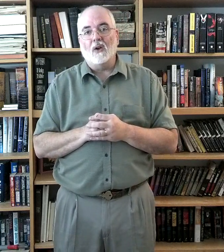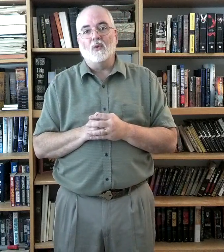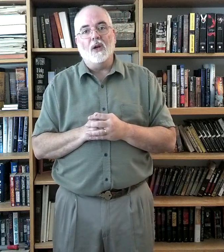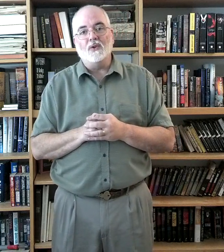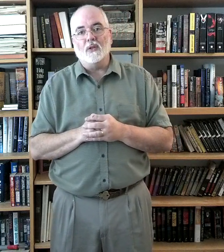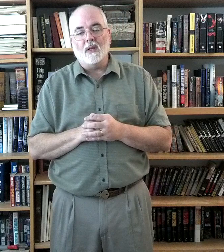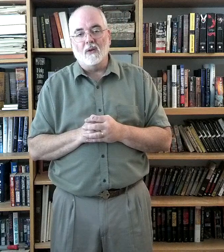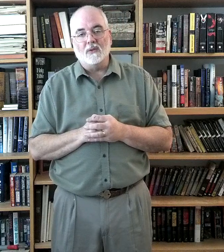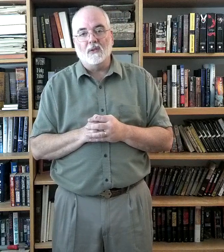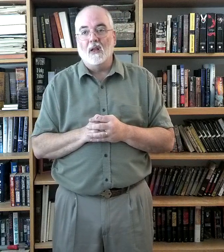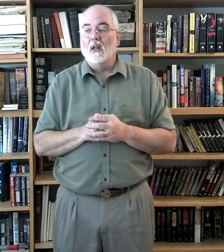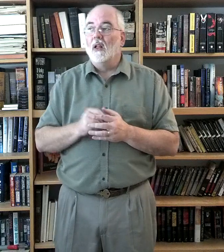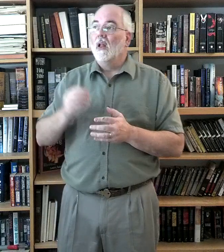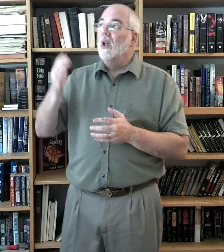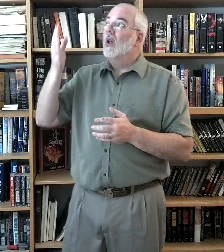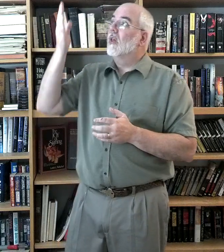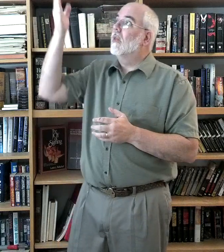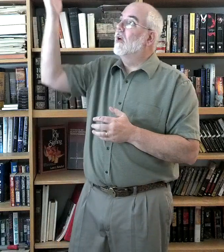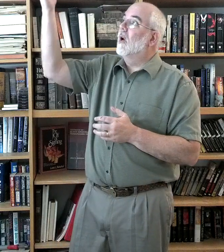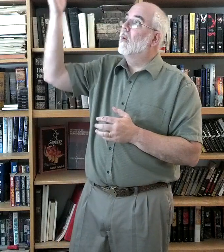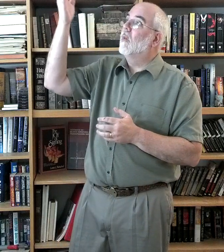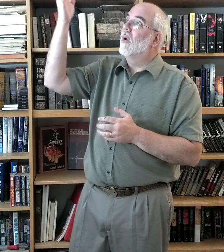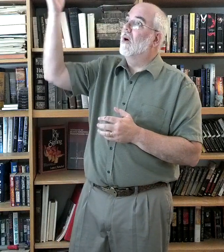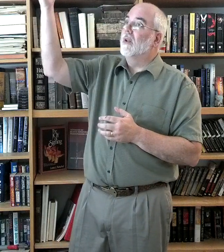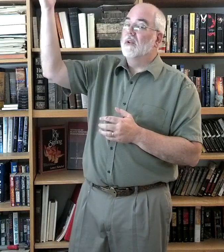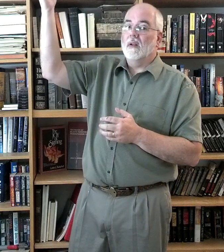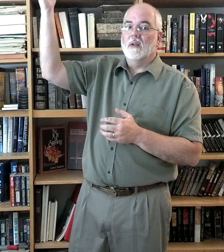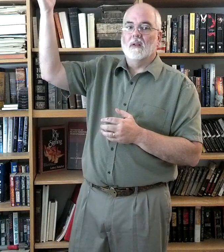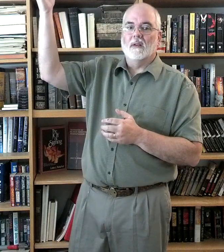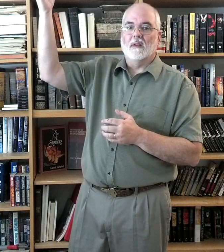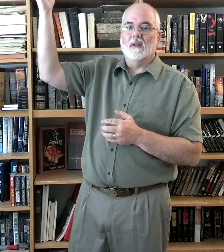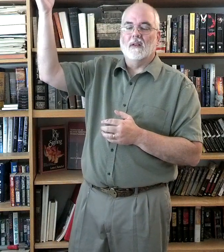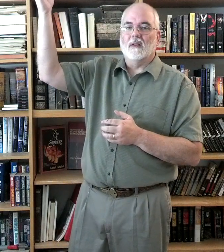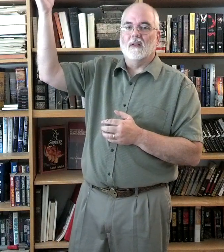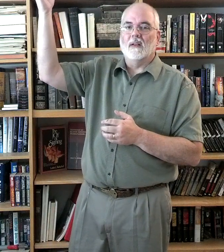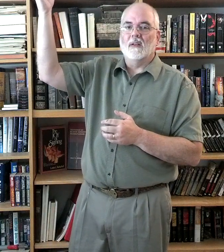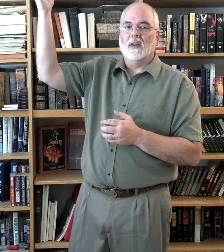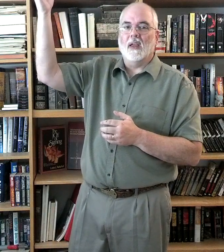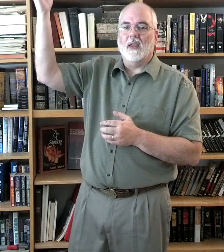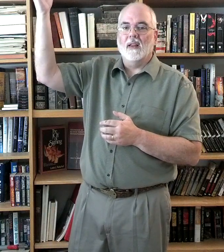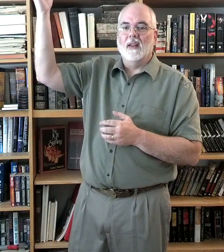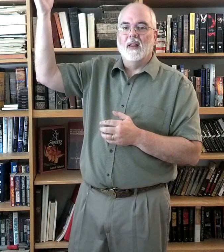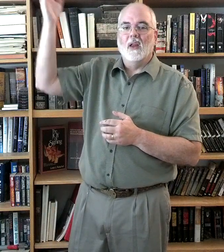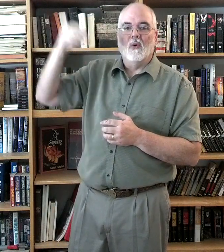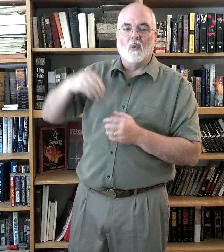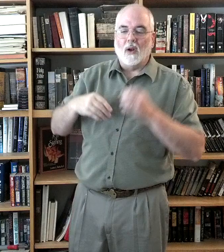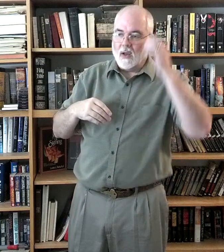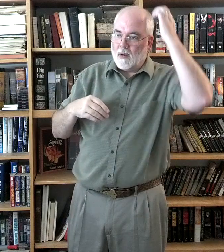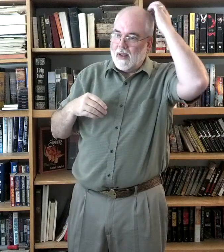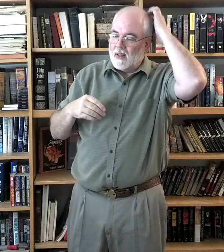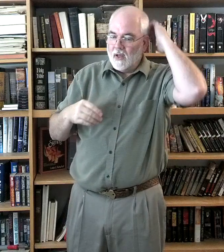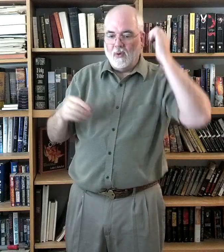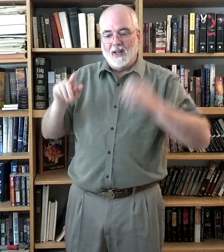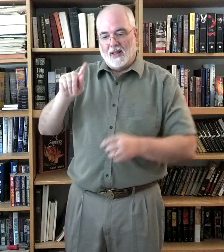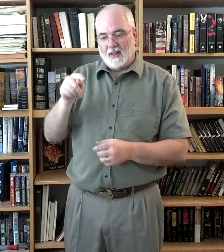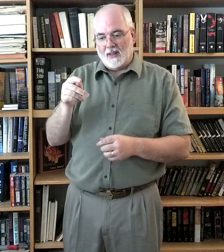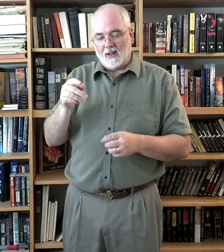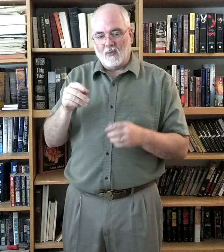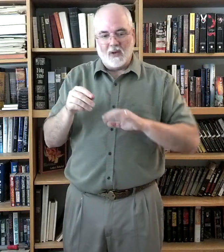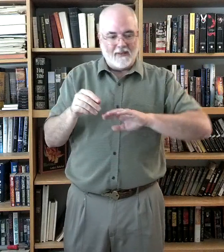gracious host. The one. Okay? We're not going to make the go, we leave